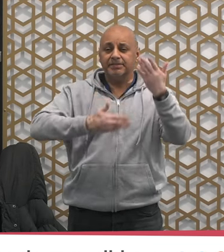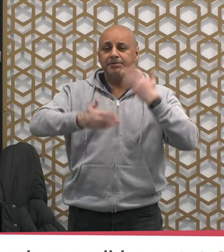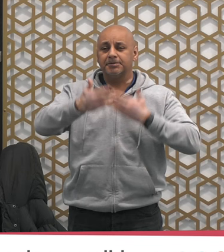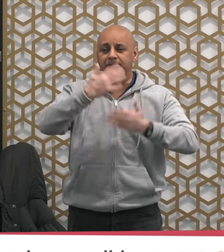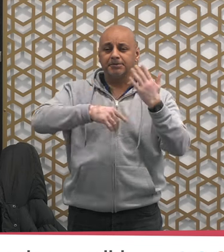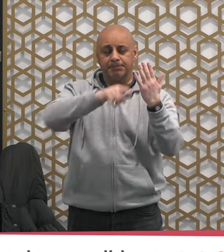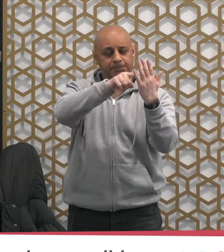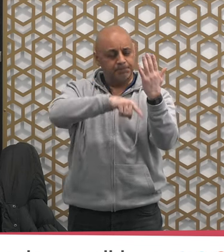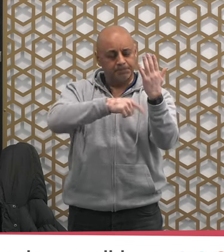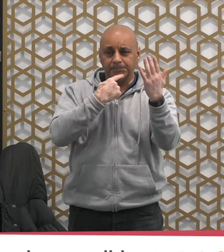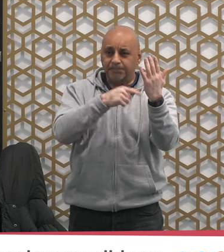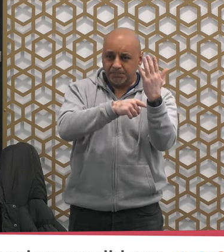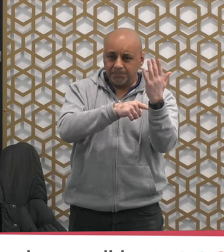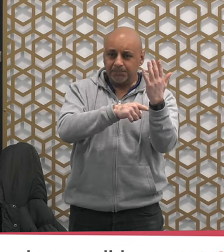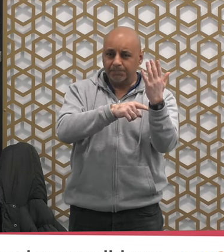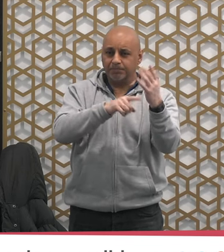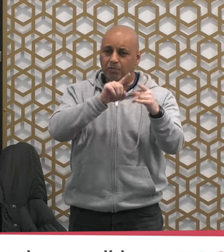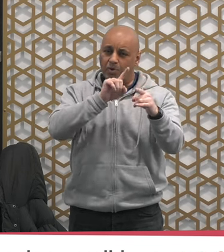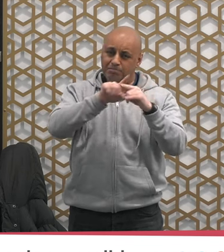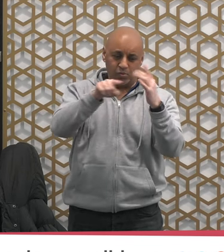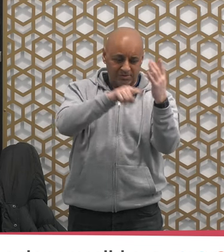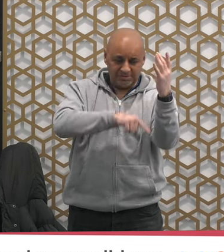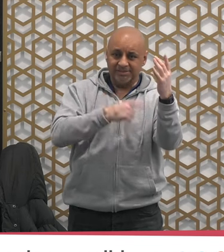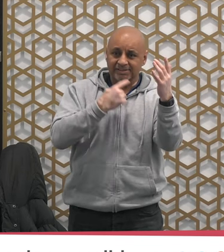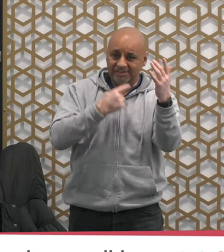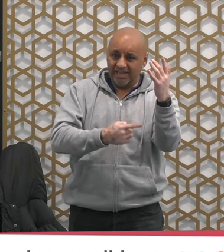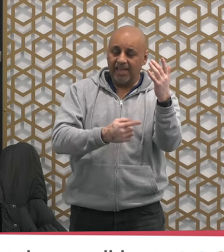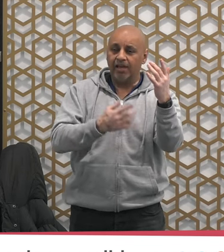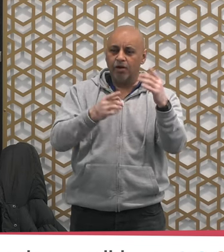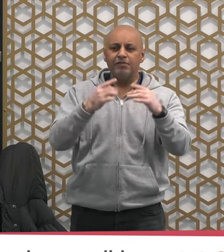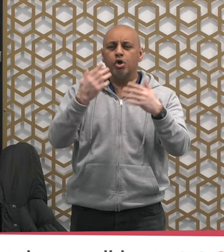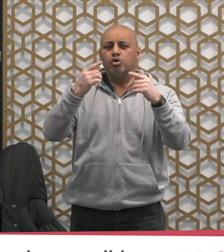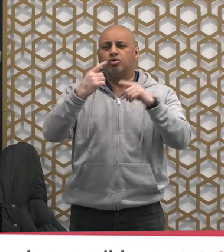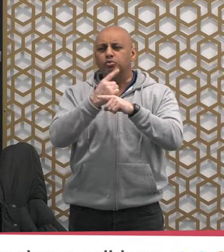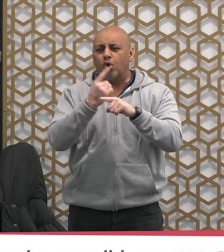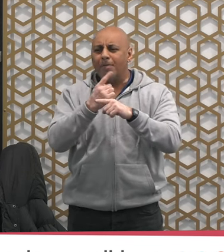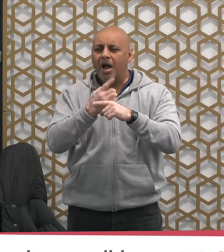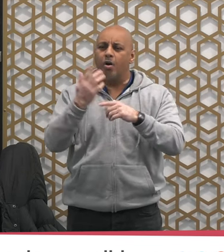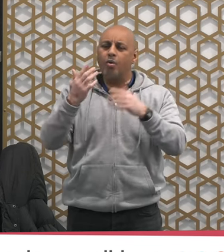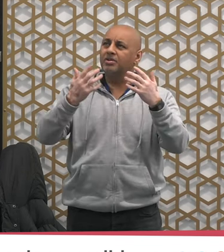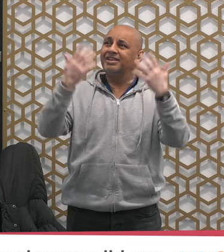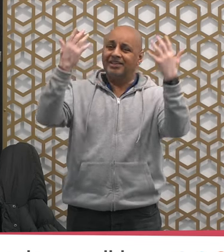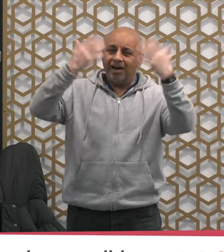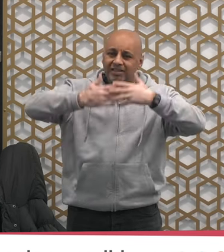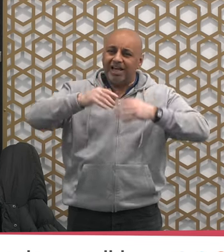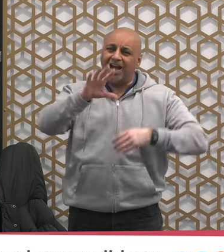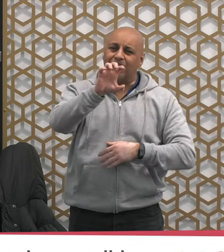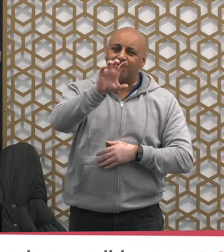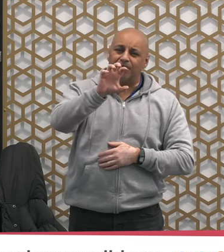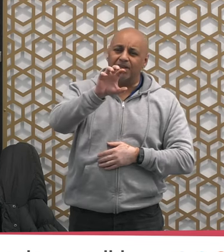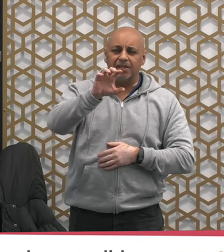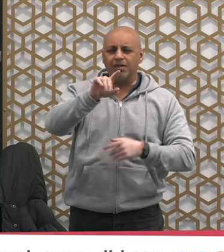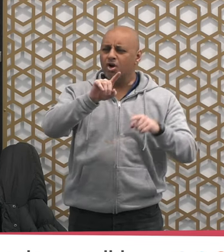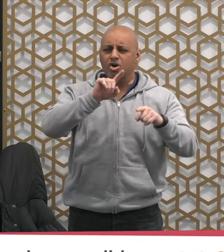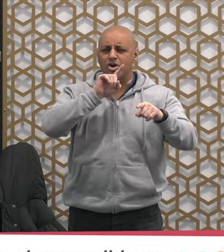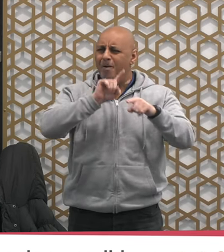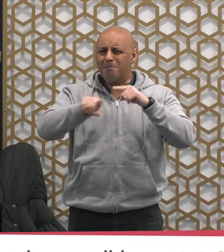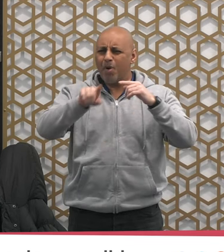most of those ahadith are weak except few and one of them is the hadith in which the Prophet